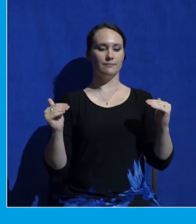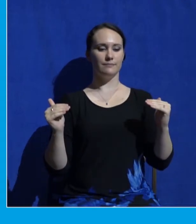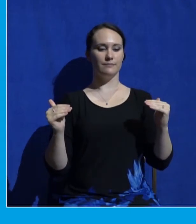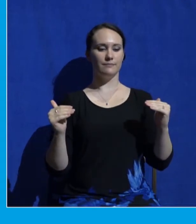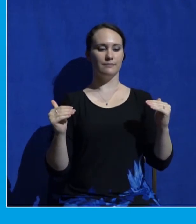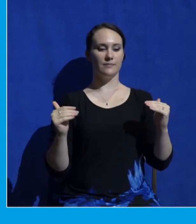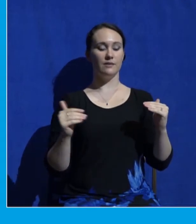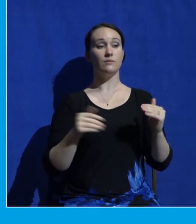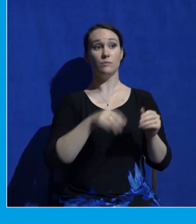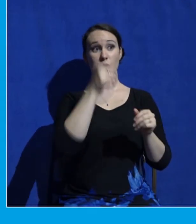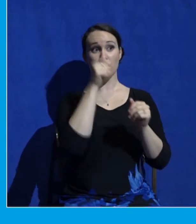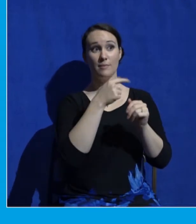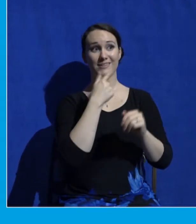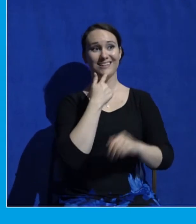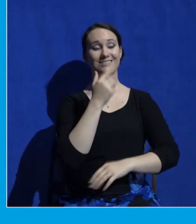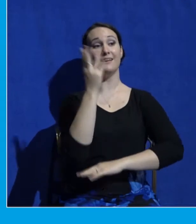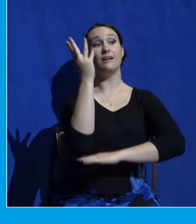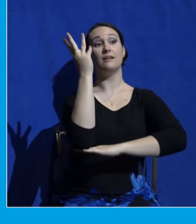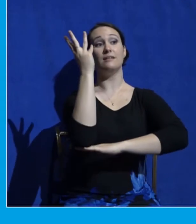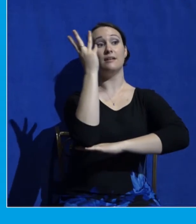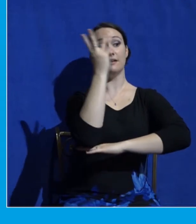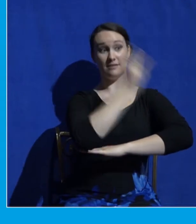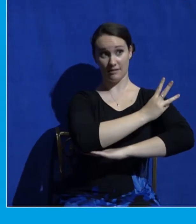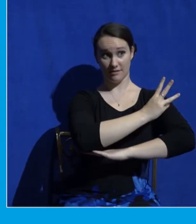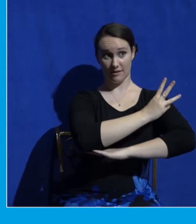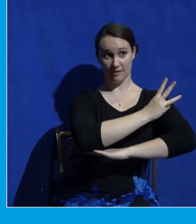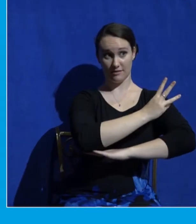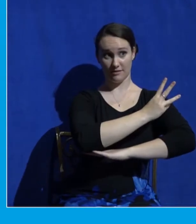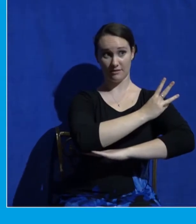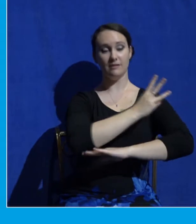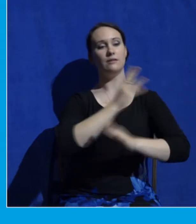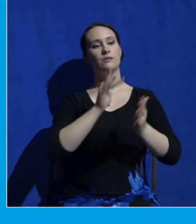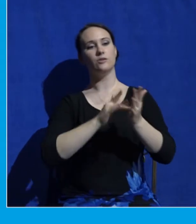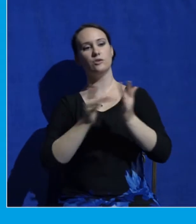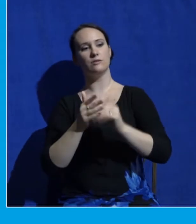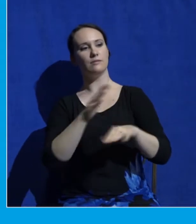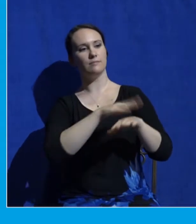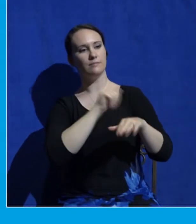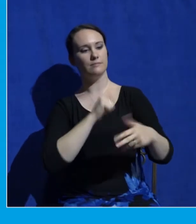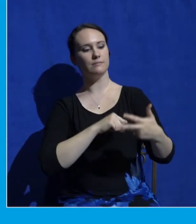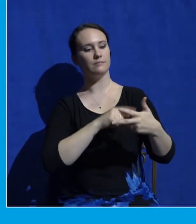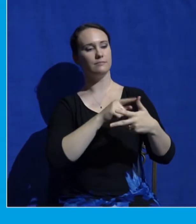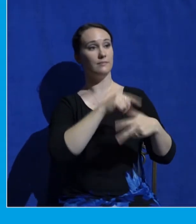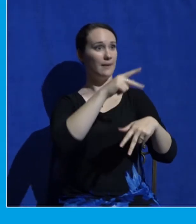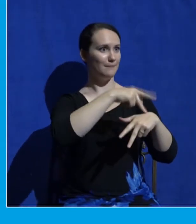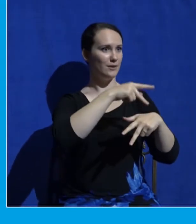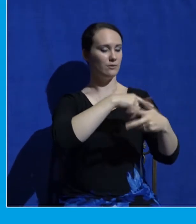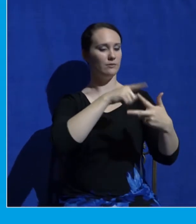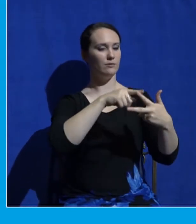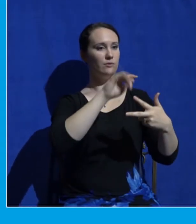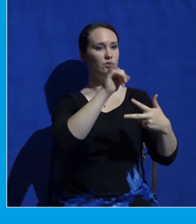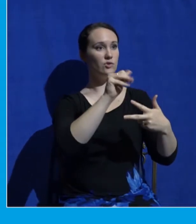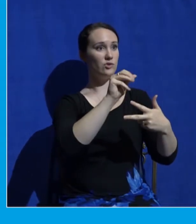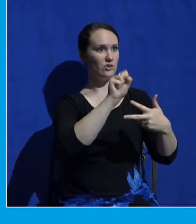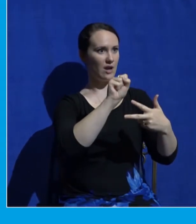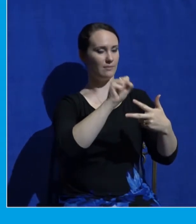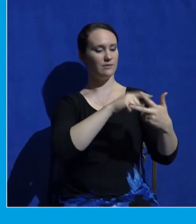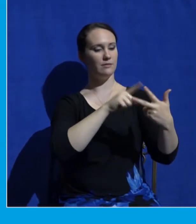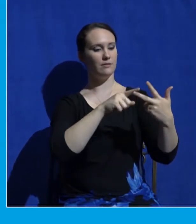Jesus took with him Peter and James and John and led them up